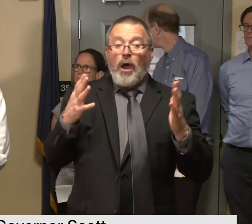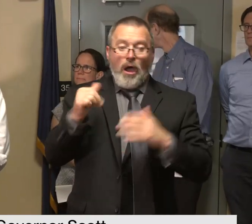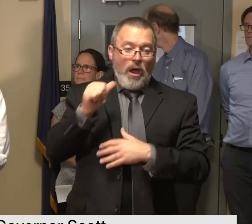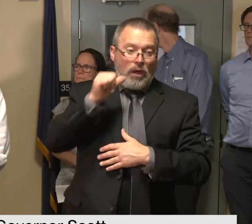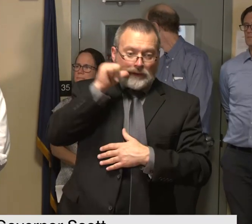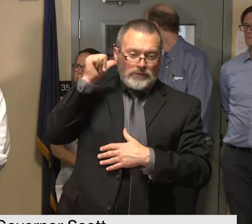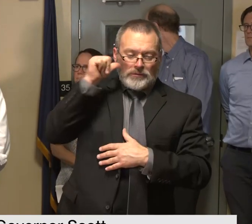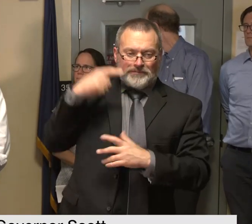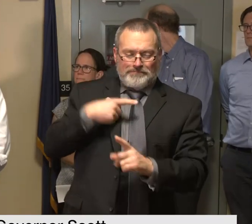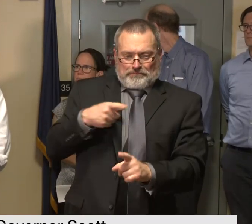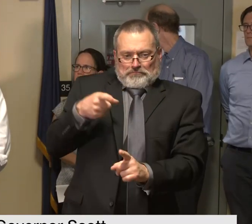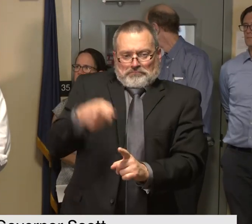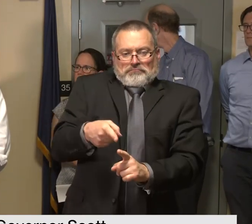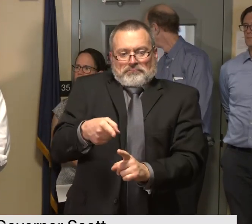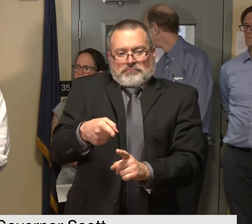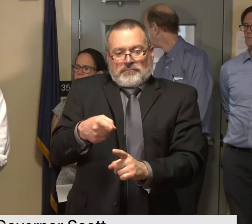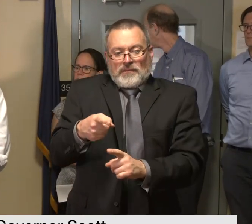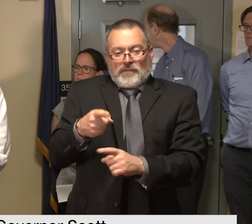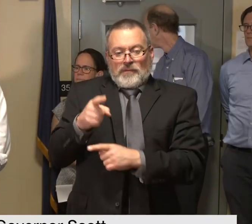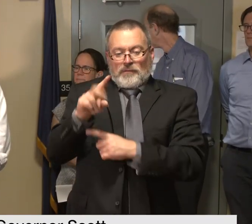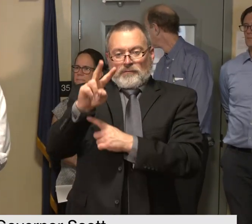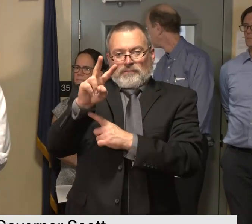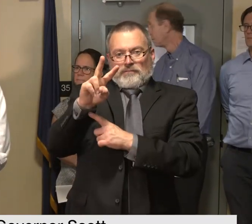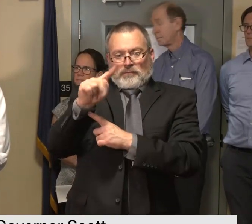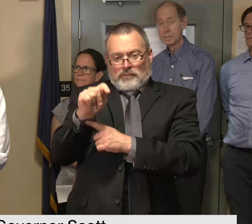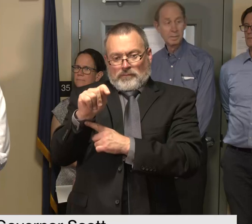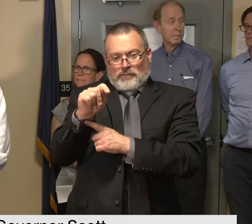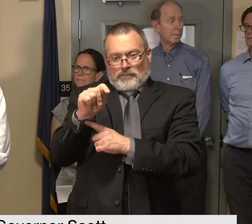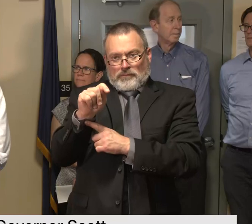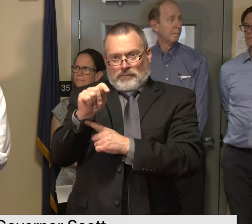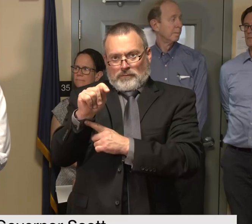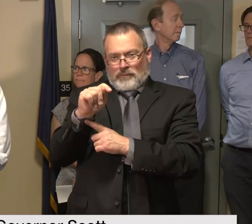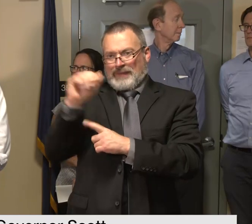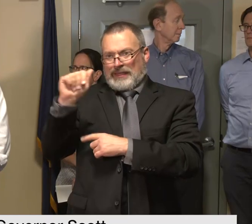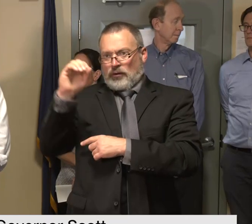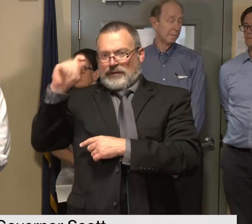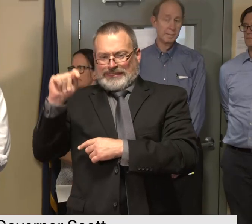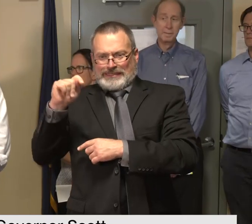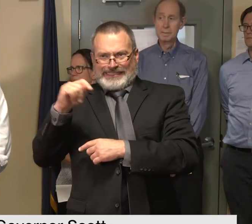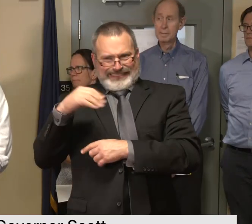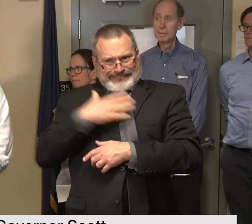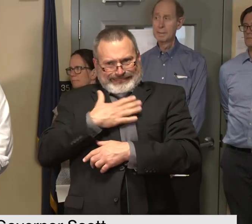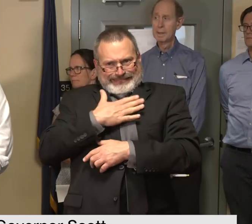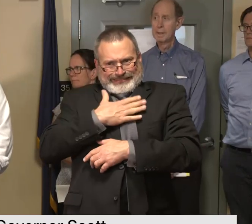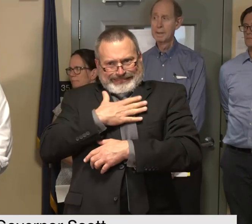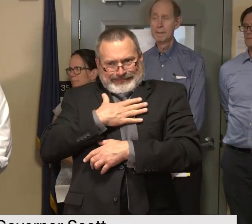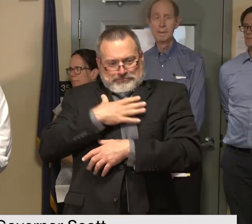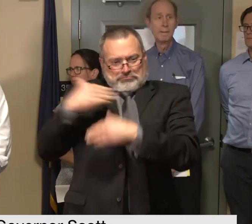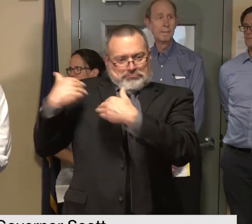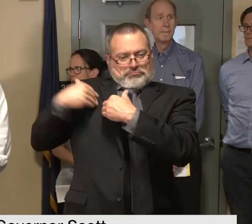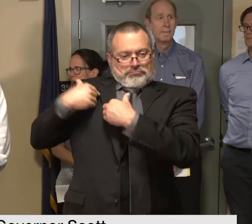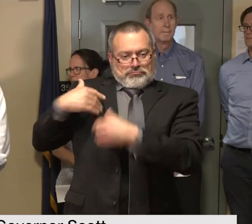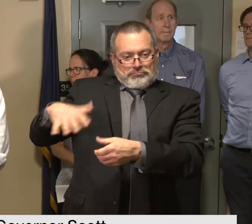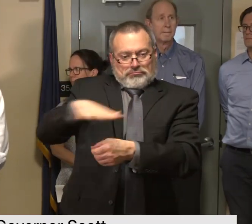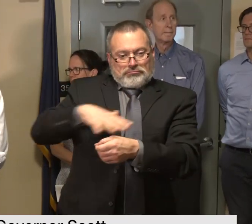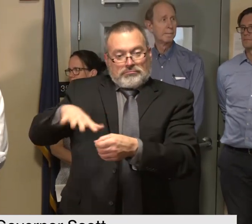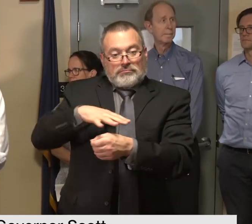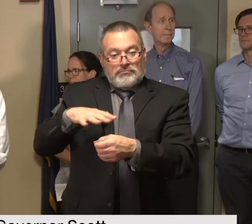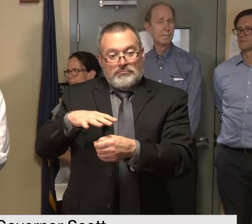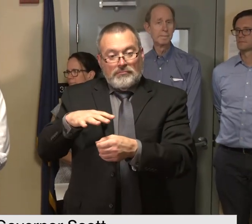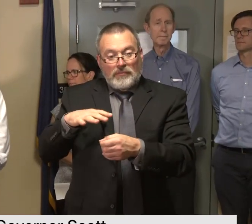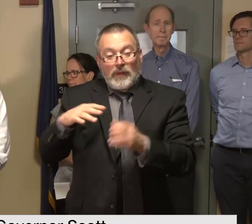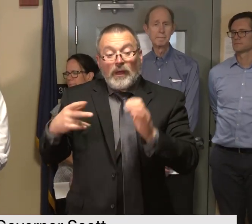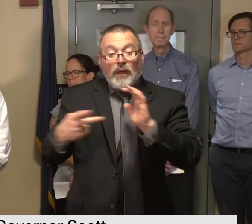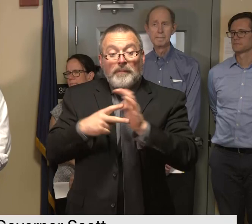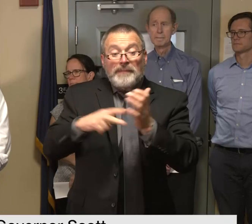v trans owned state network and that is not to fail to recognize the widespread